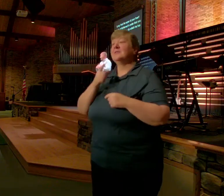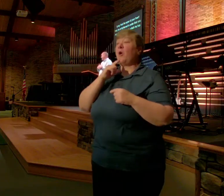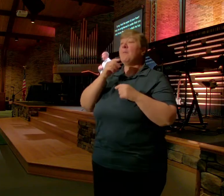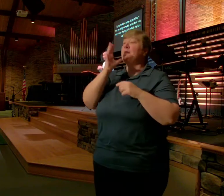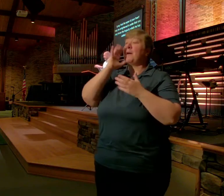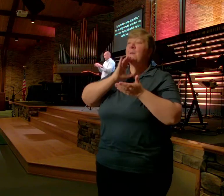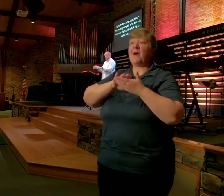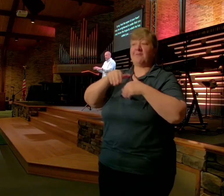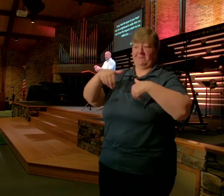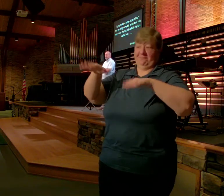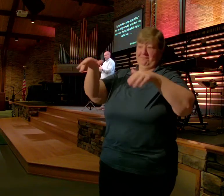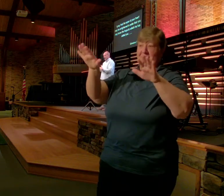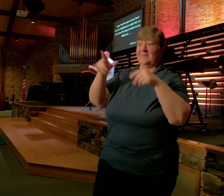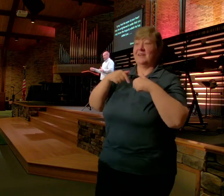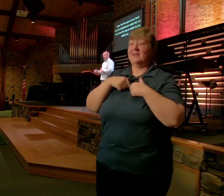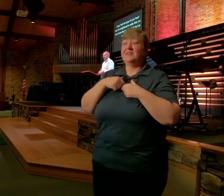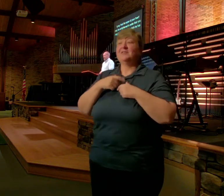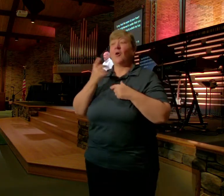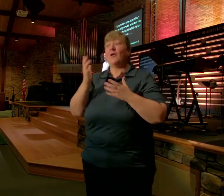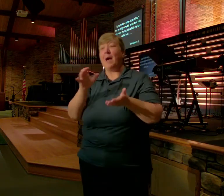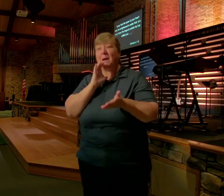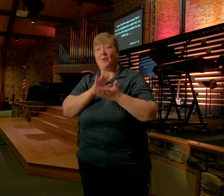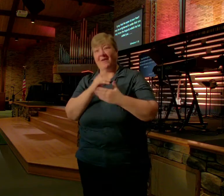Vegetables First Right